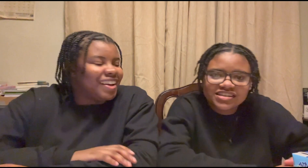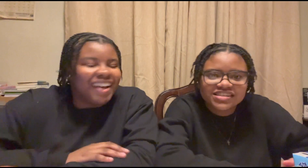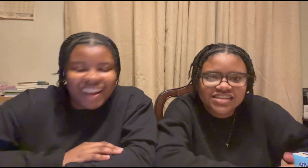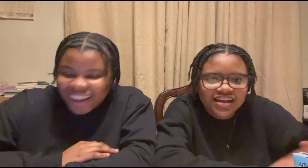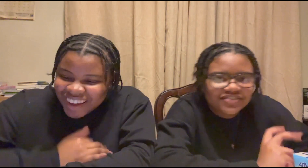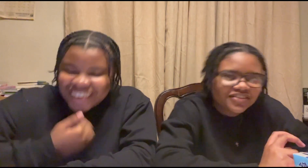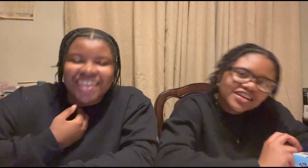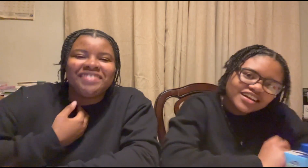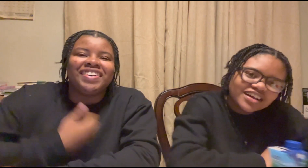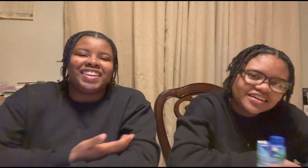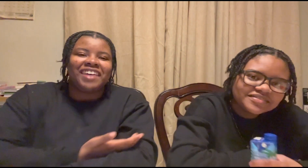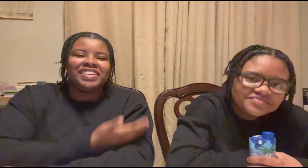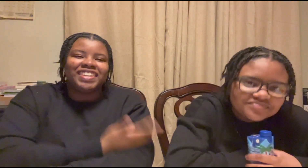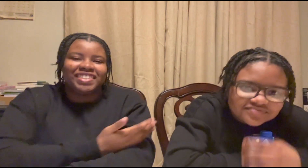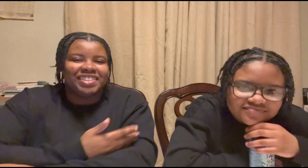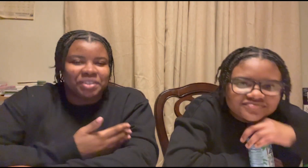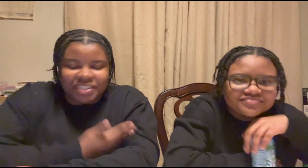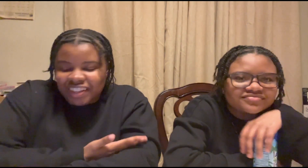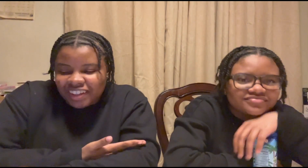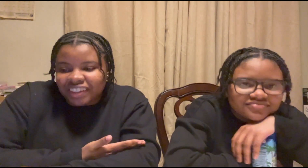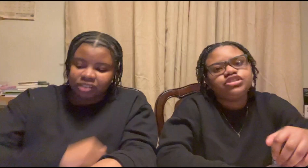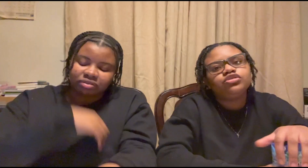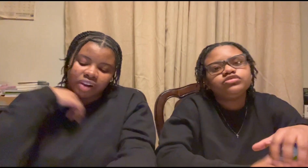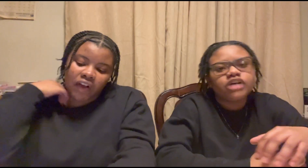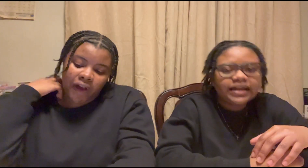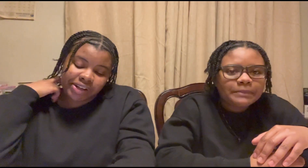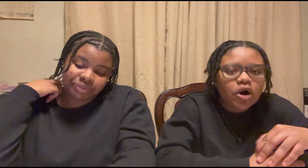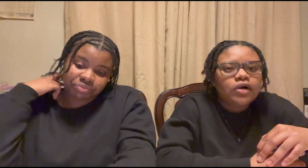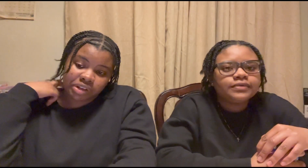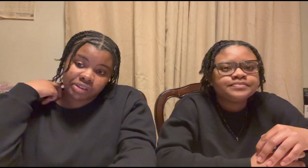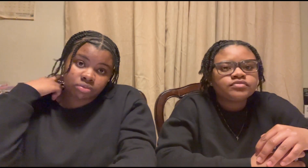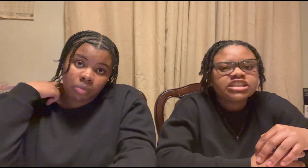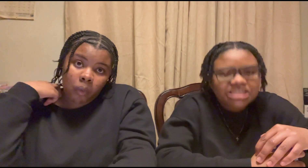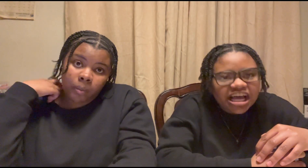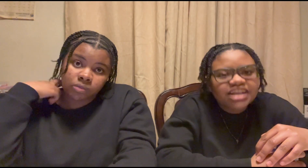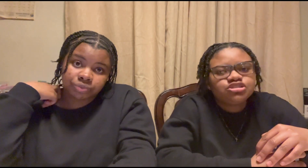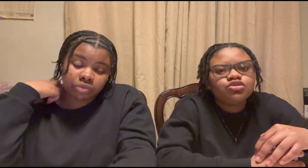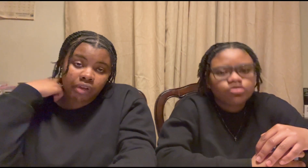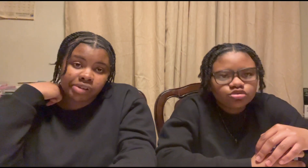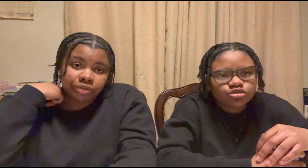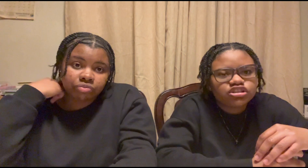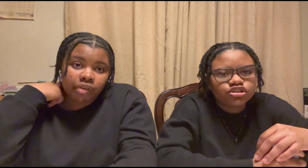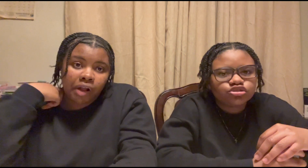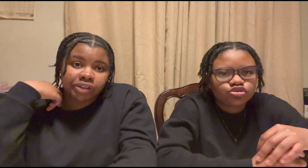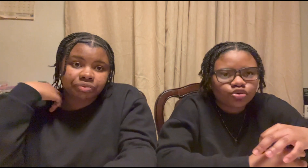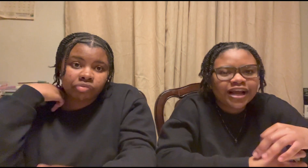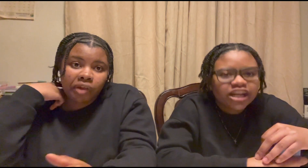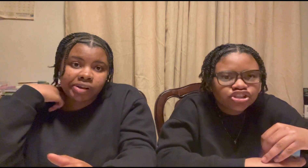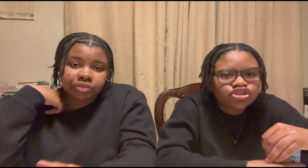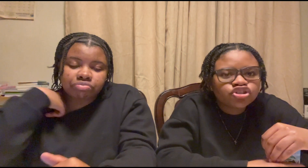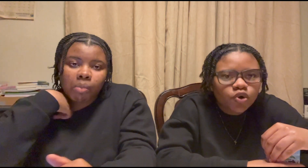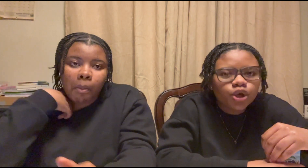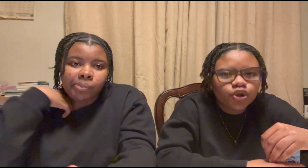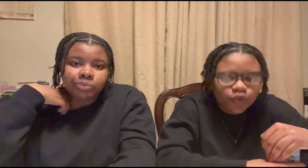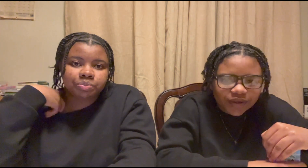no but i'm addicted to sneakers she goes on a mall she has to go into a sneaker store and it's so annoying